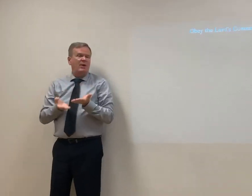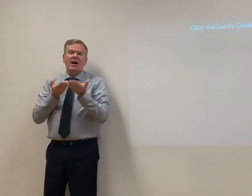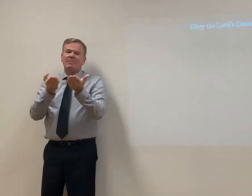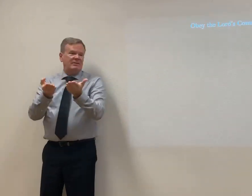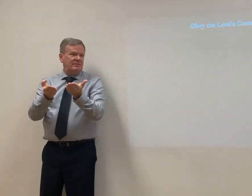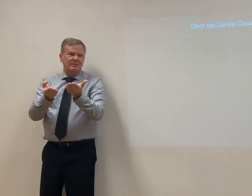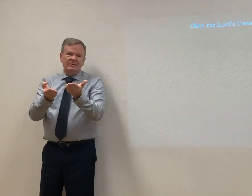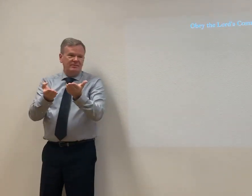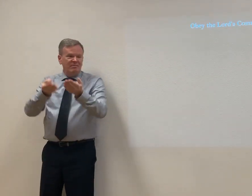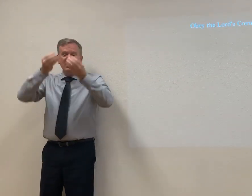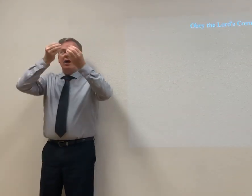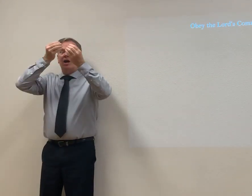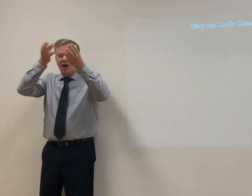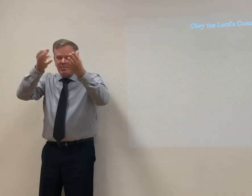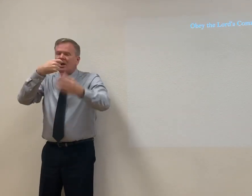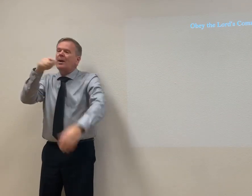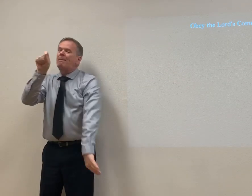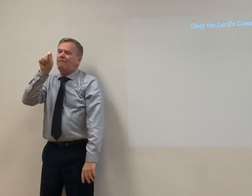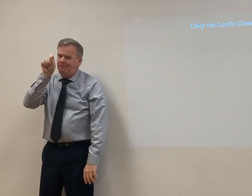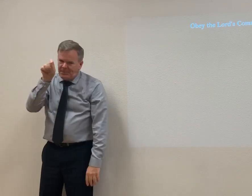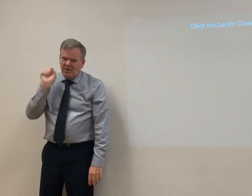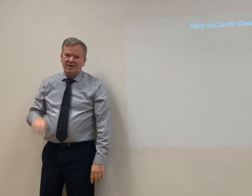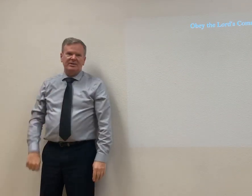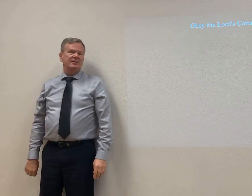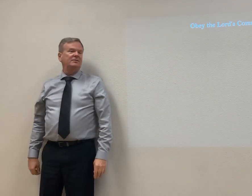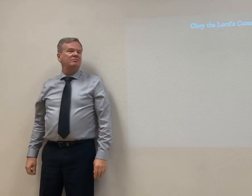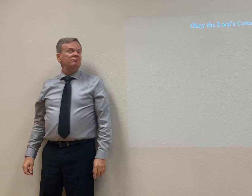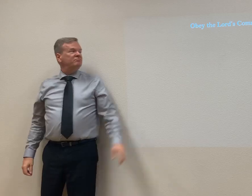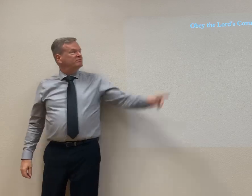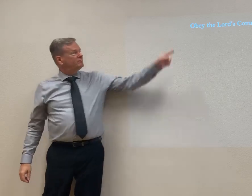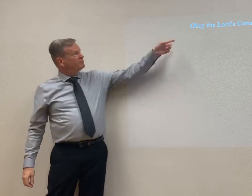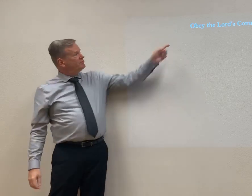It's not a recommendation. It's a commandment. So you are to obey the Lord's commands.